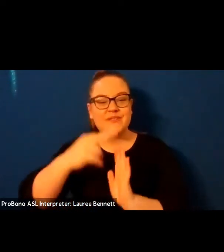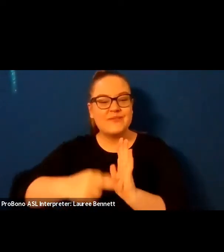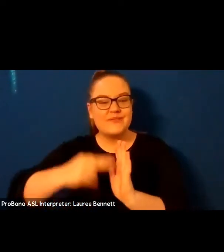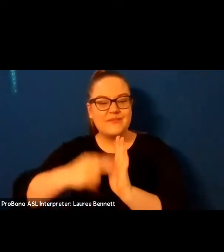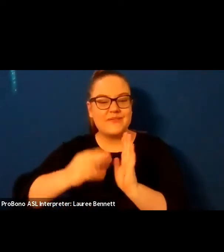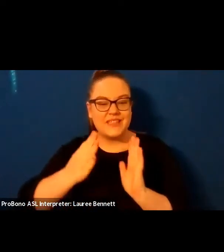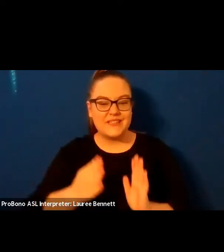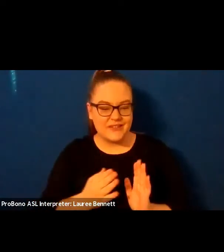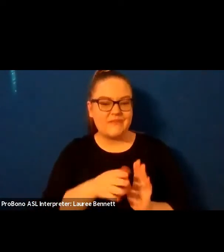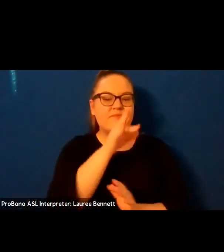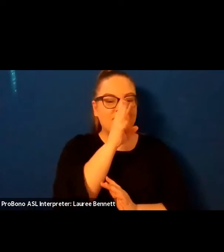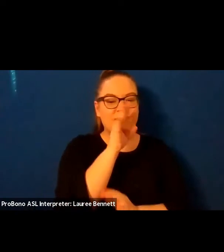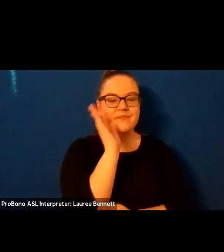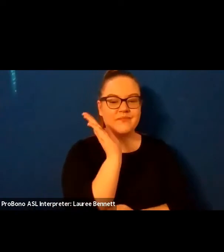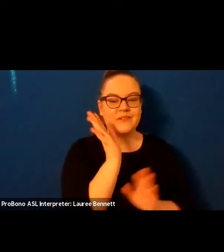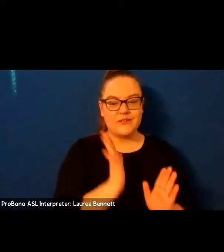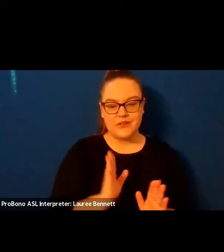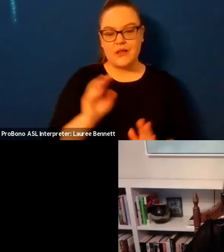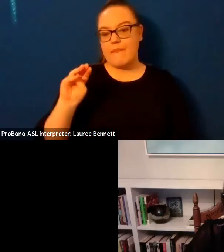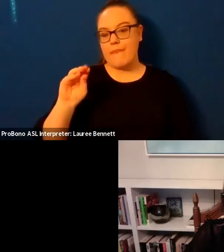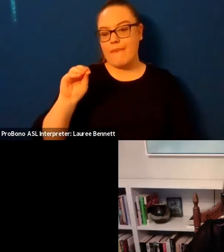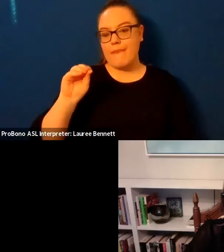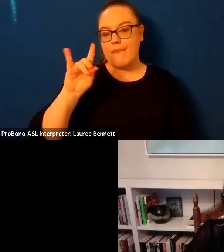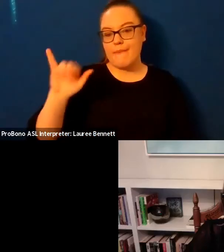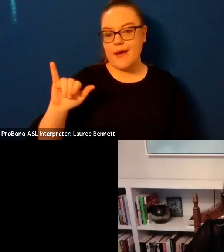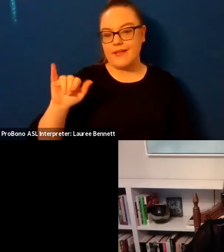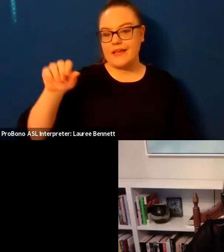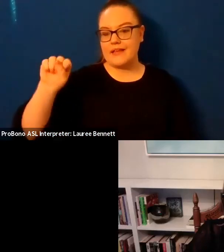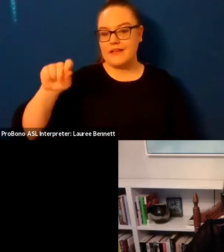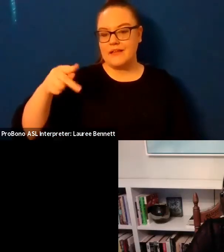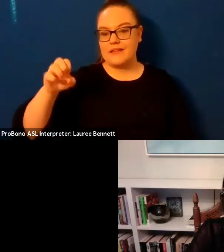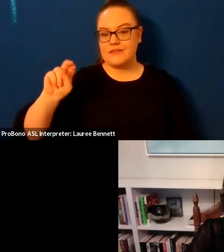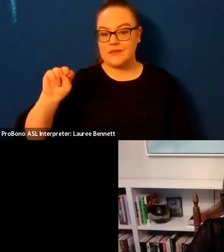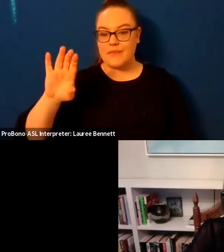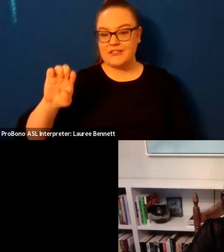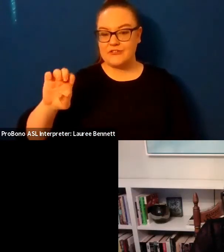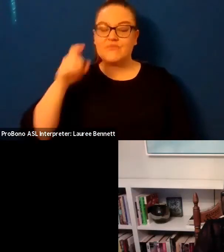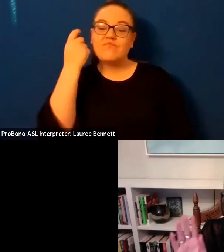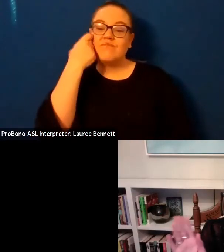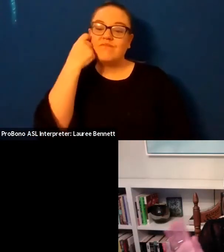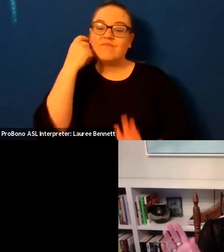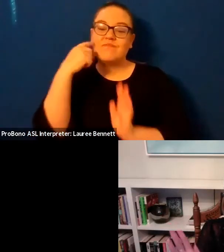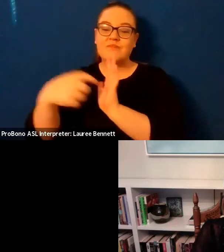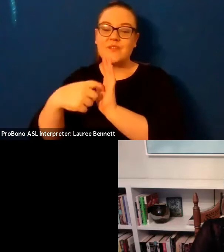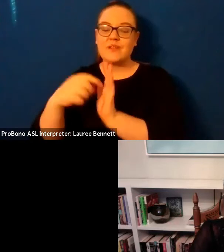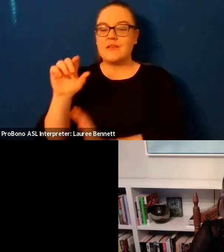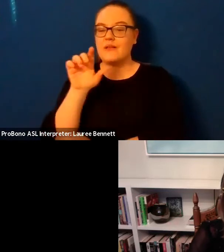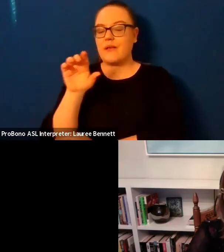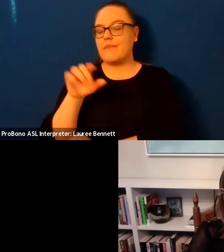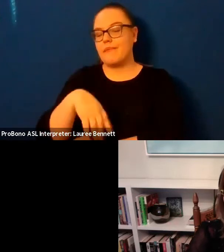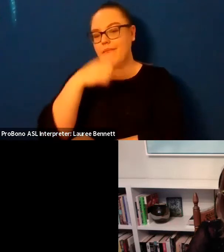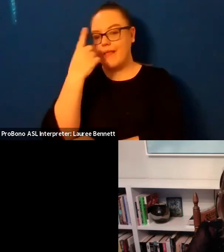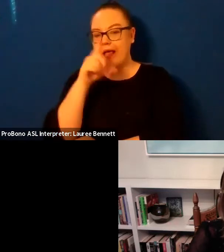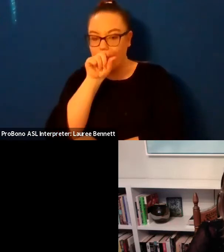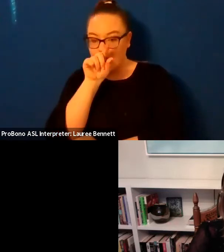of the night molly spencer uh molly's recent poetry has appeared in blackbird field new england review plowshares and